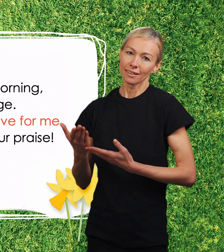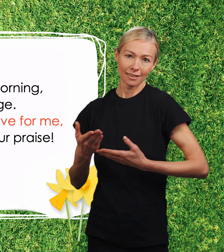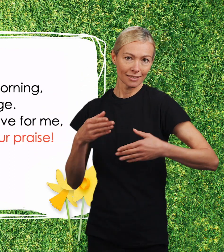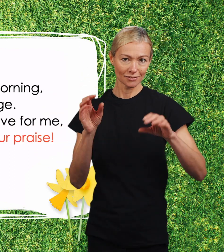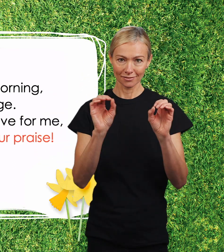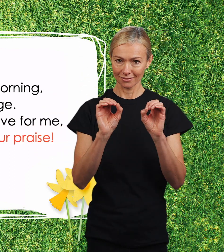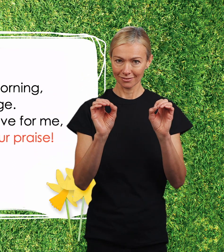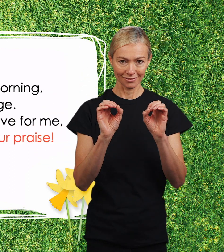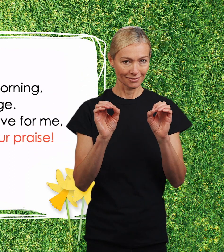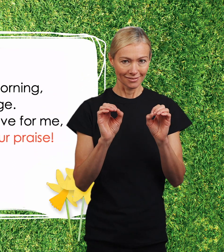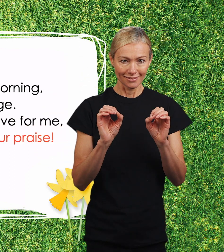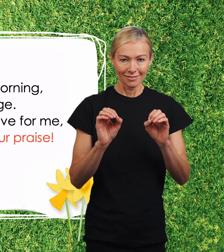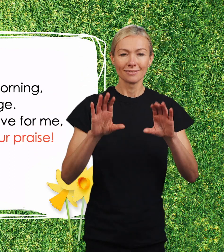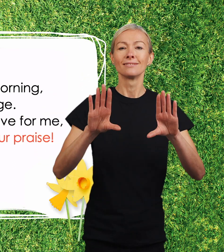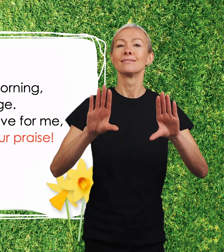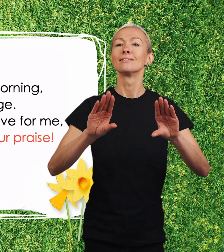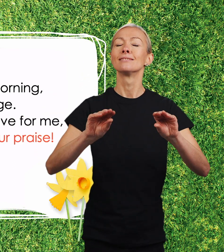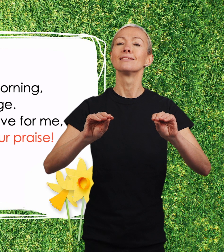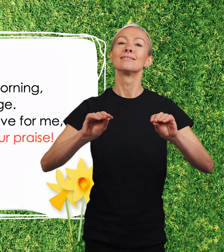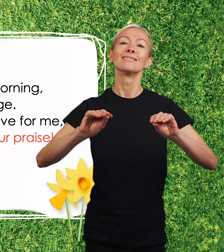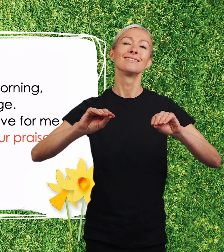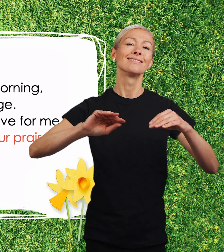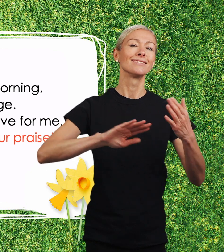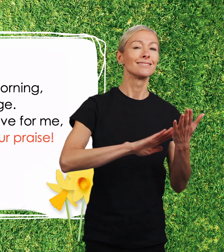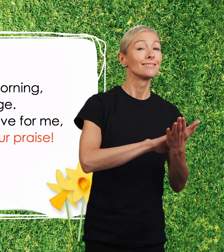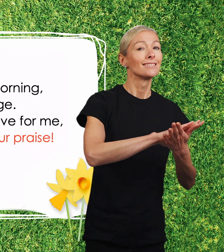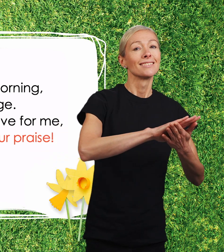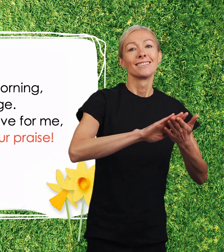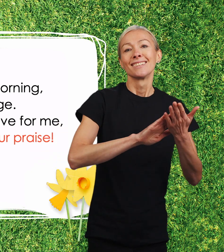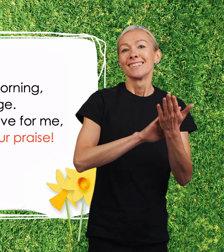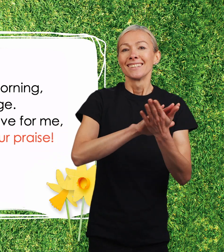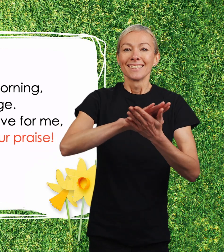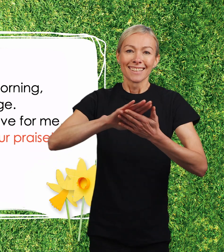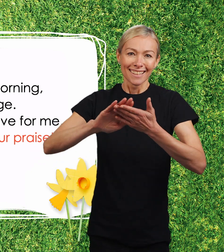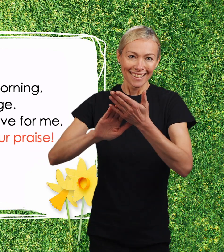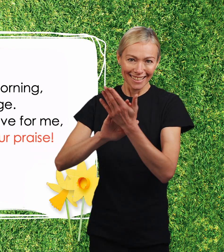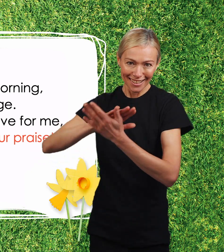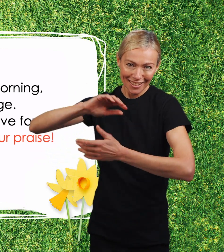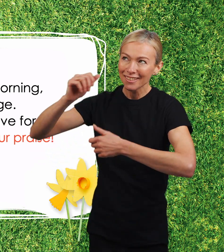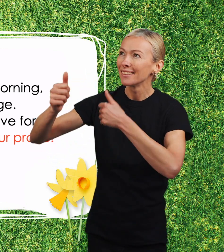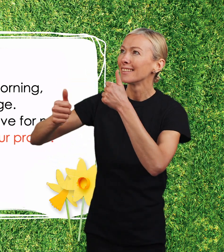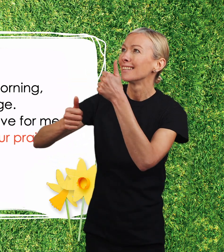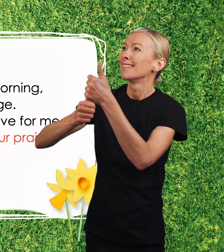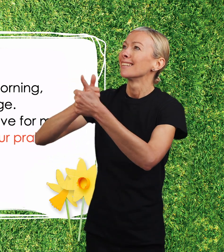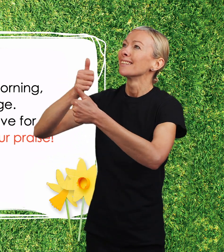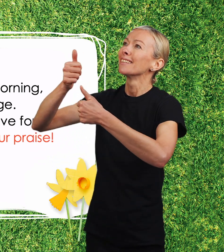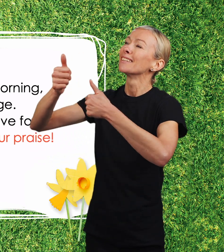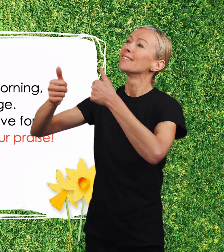nothing will stop me from singing your praise.